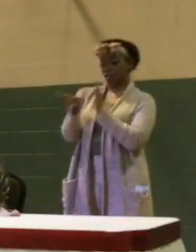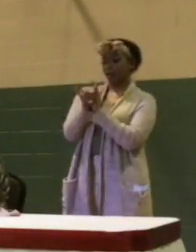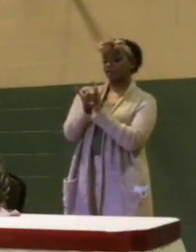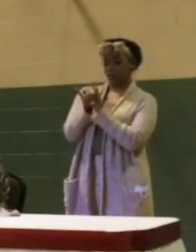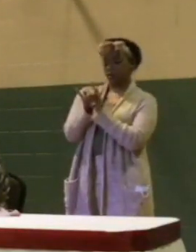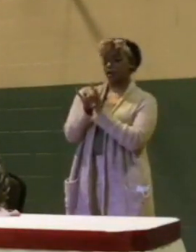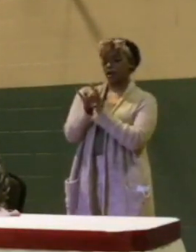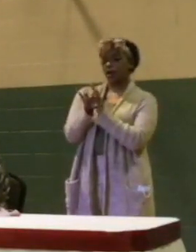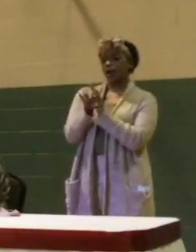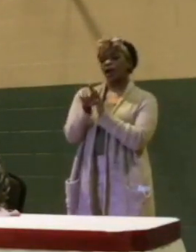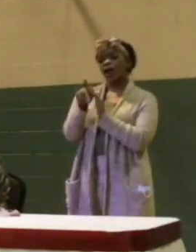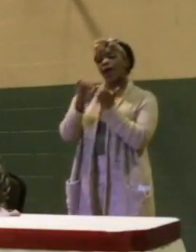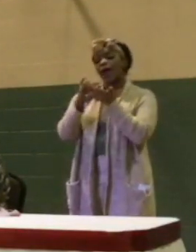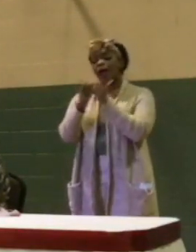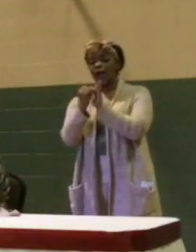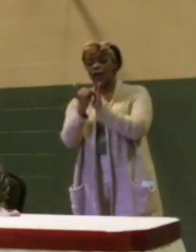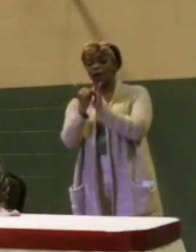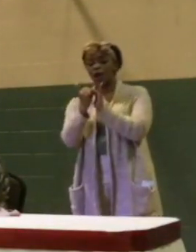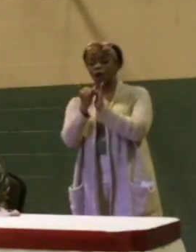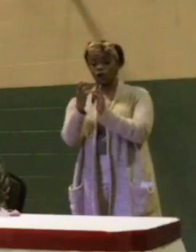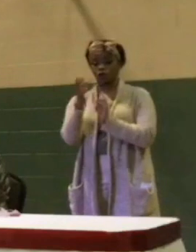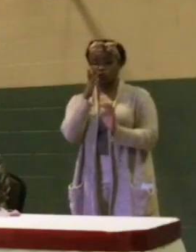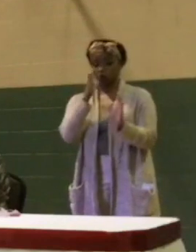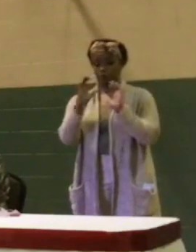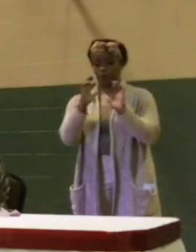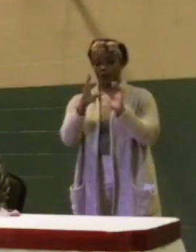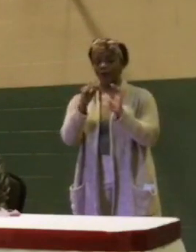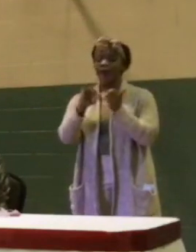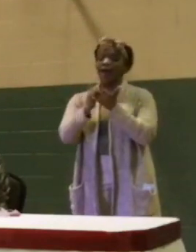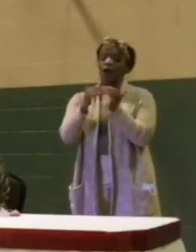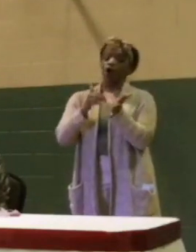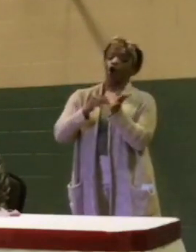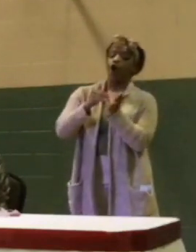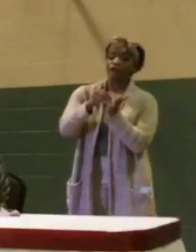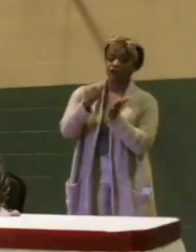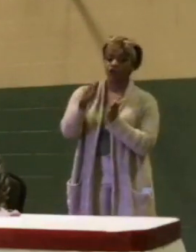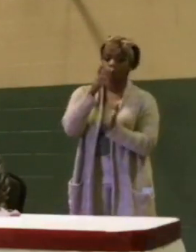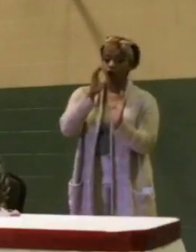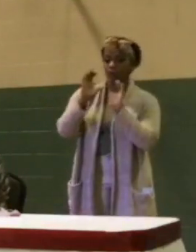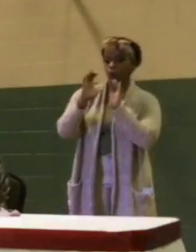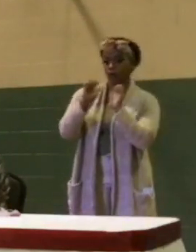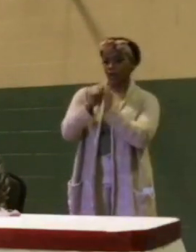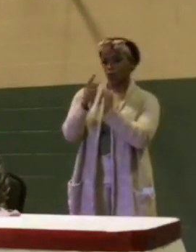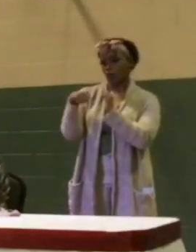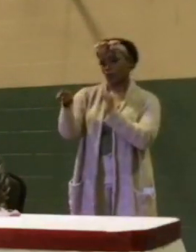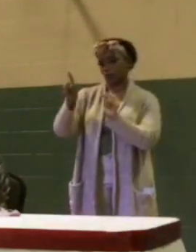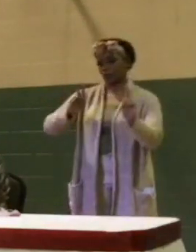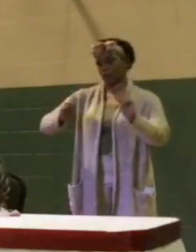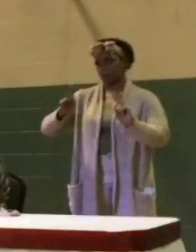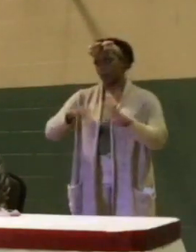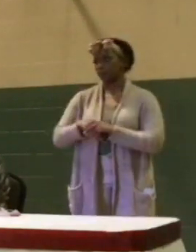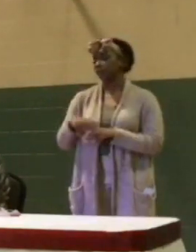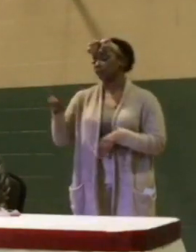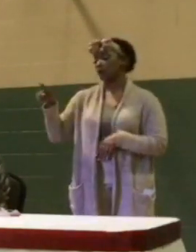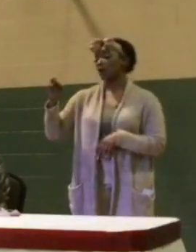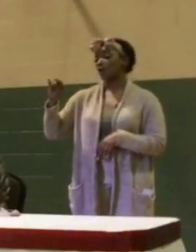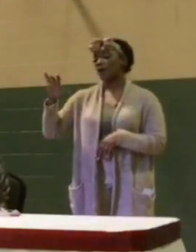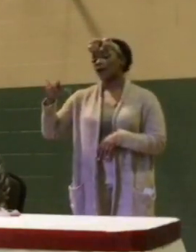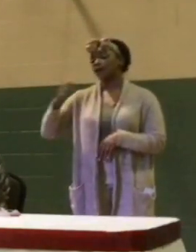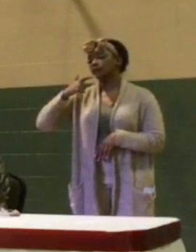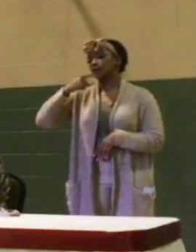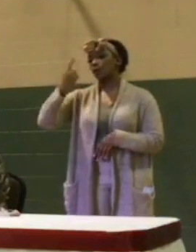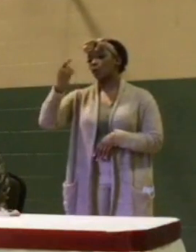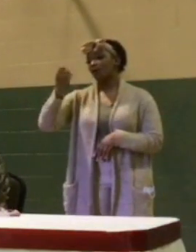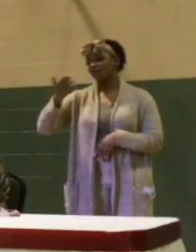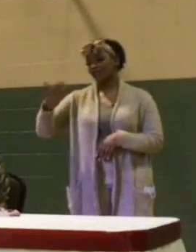how often will you communicate with or meet with your constituency? So, one of the things that I am going to